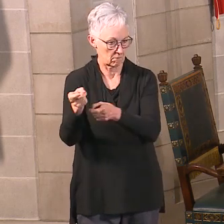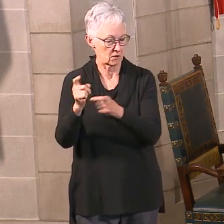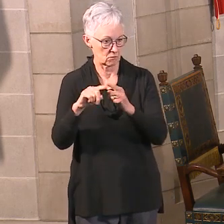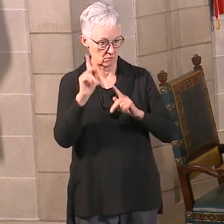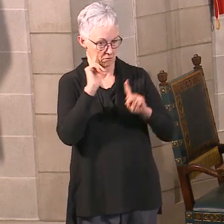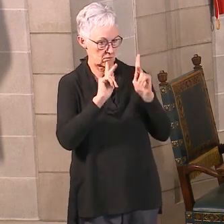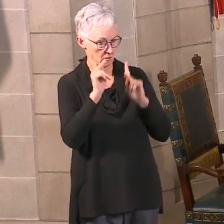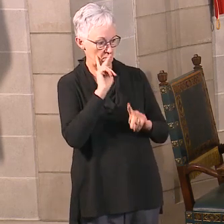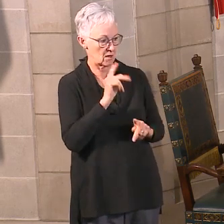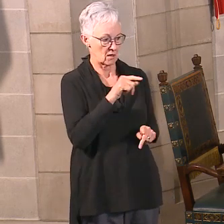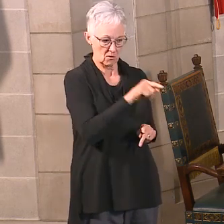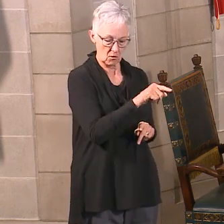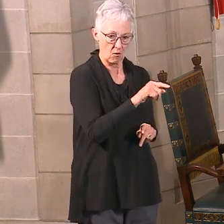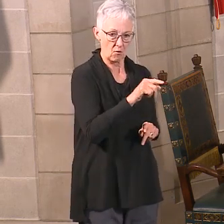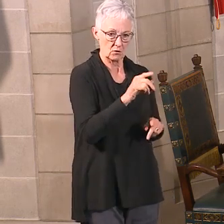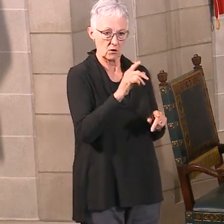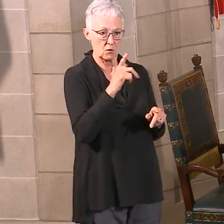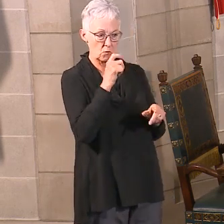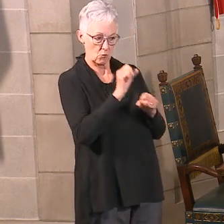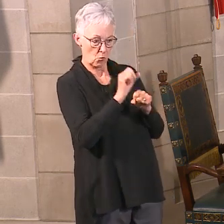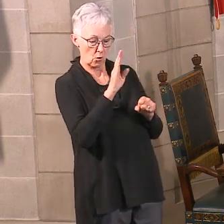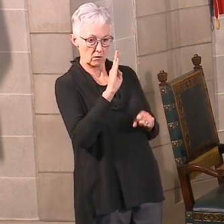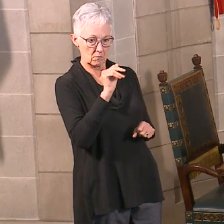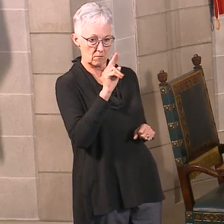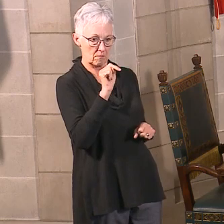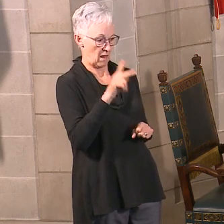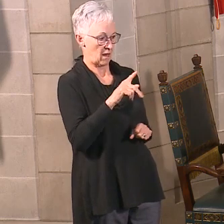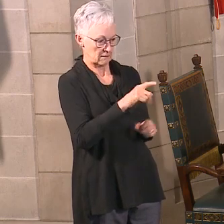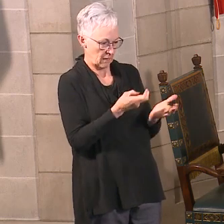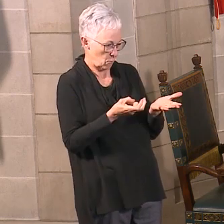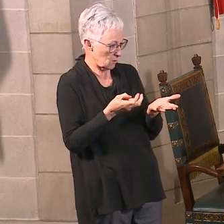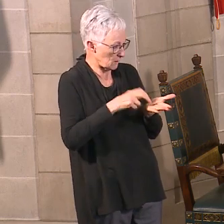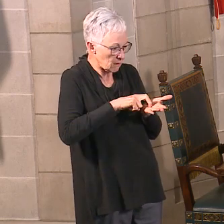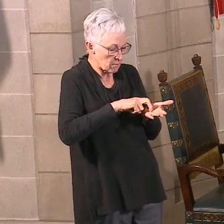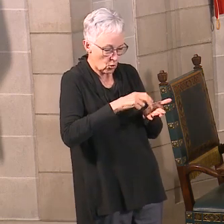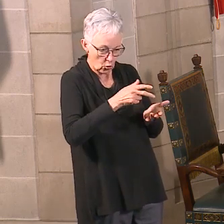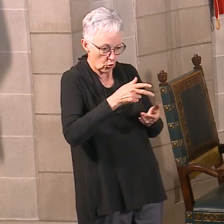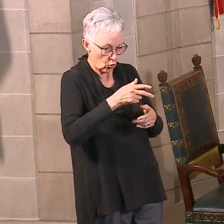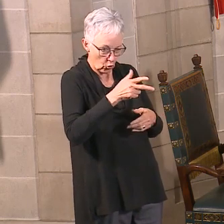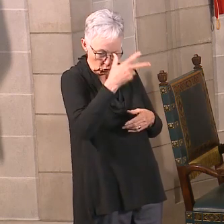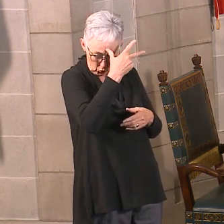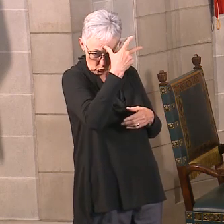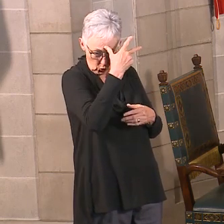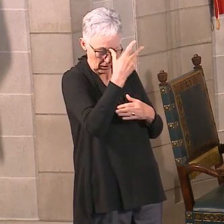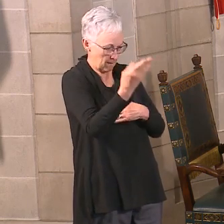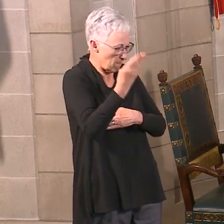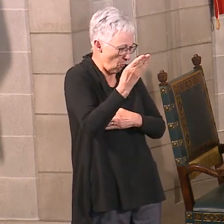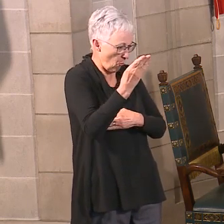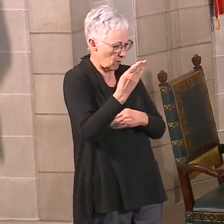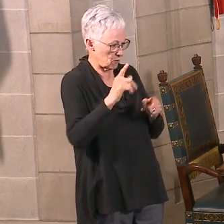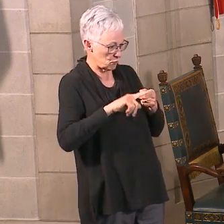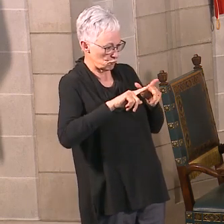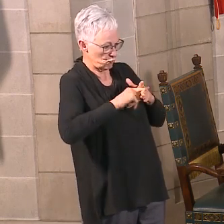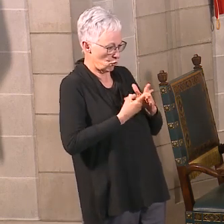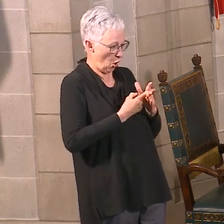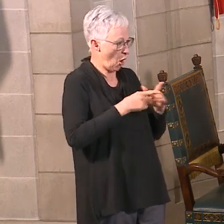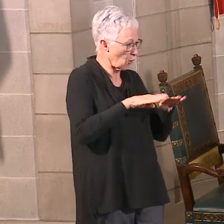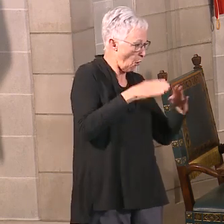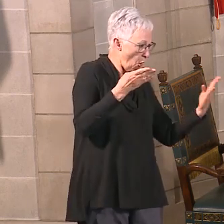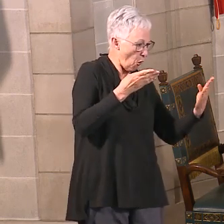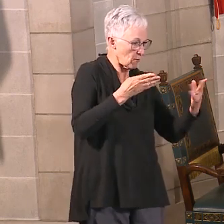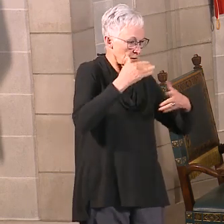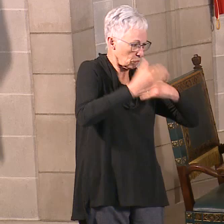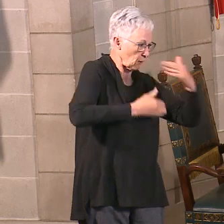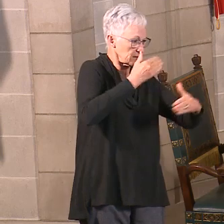online, and that system was getting bogged down with all the traffic that was going on from all around the nation. They were staying late at night to be able to do that. They had great